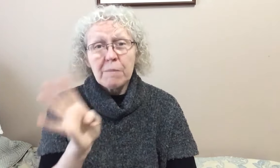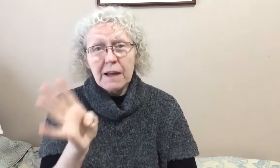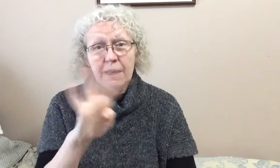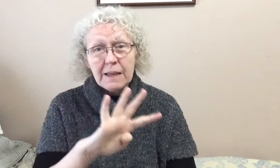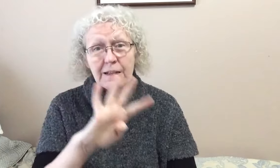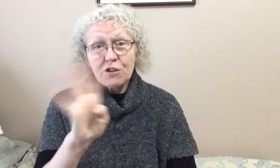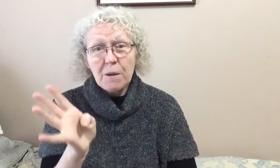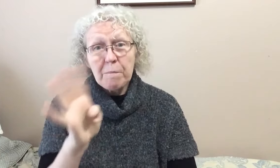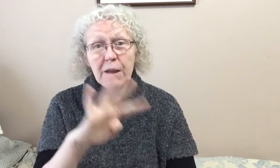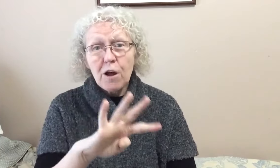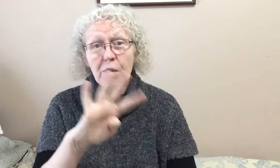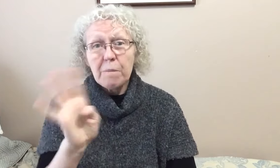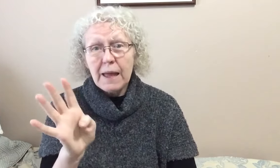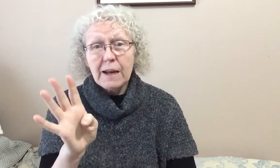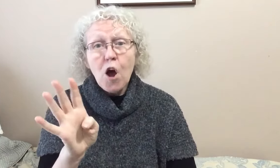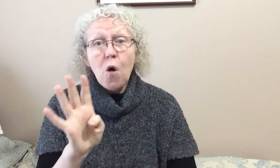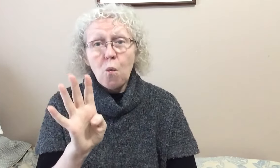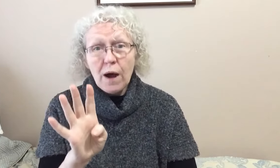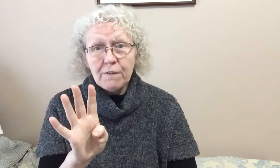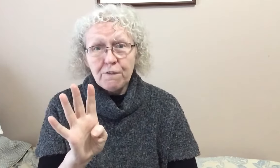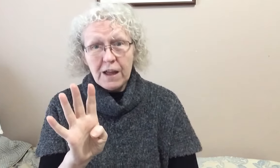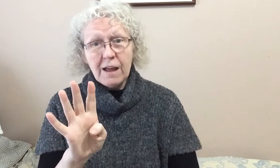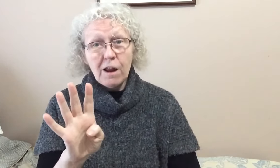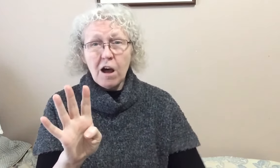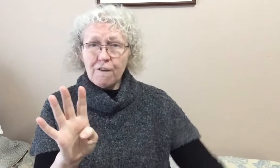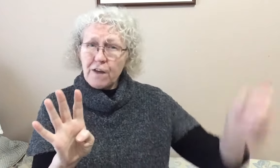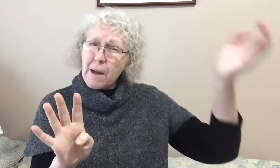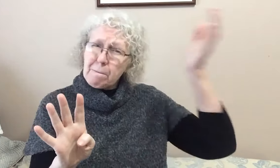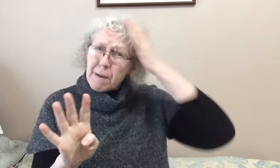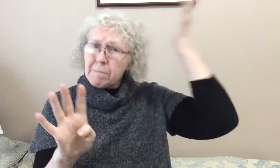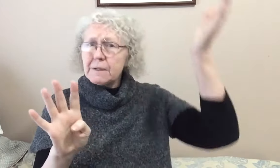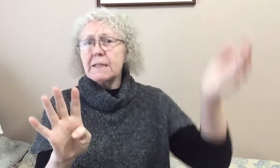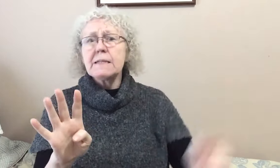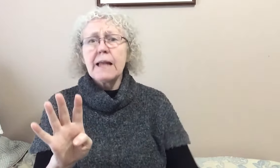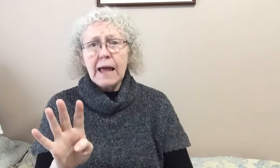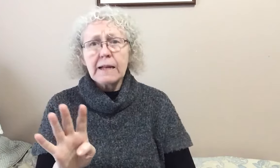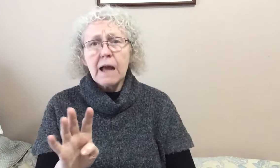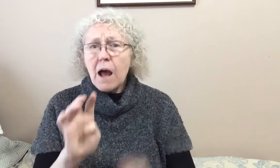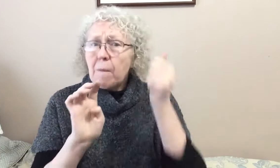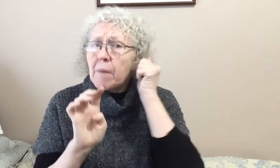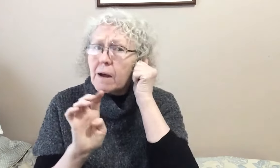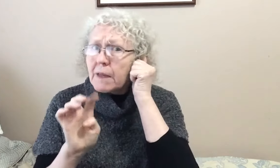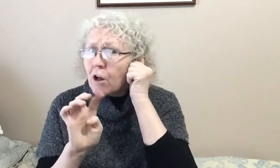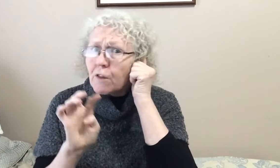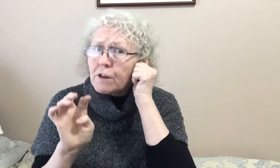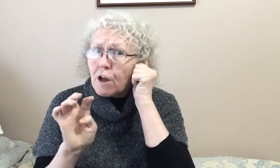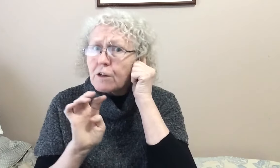monkeys jumping on the bed. One fell off and bumped his head. Mommy called the doctor